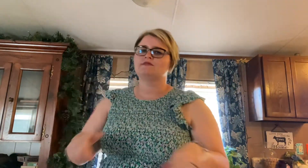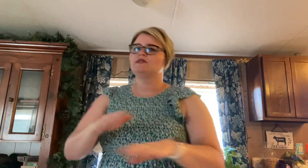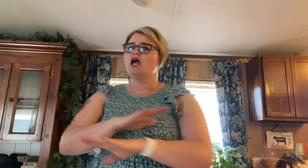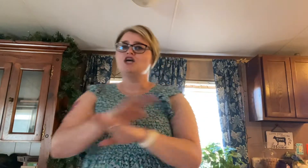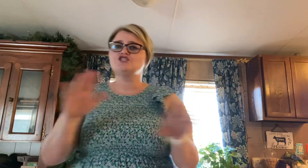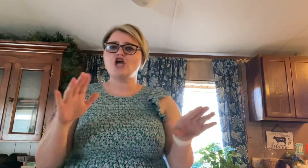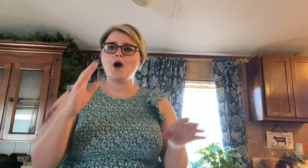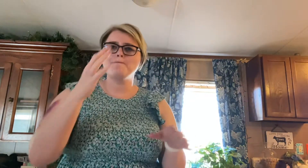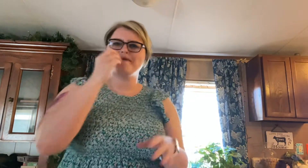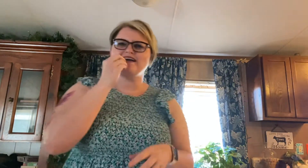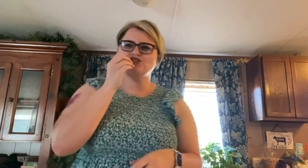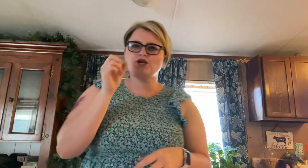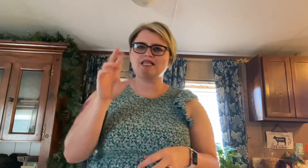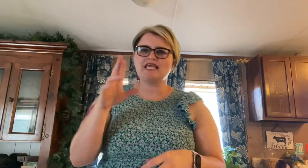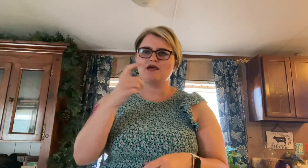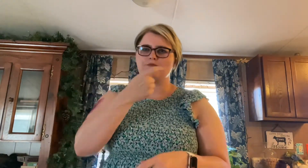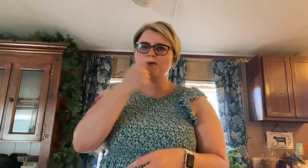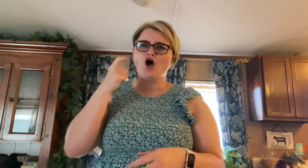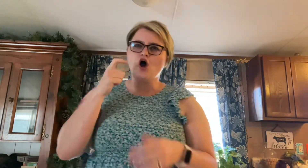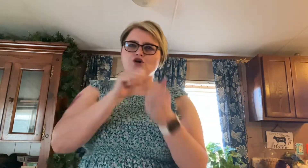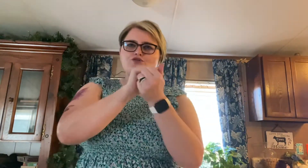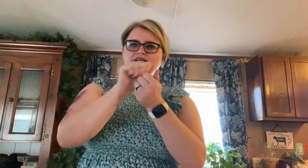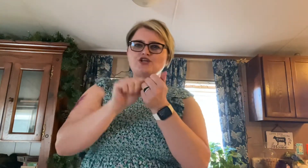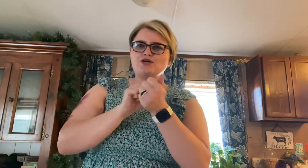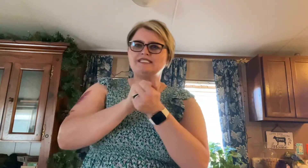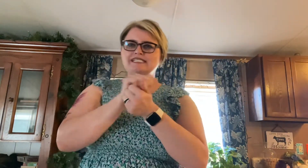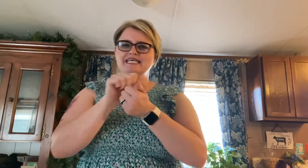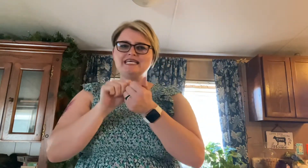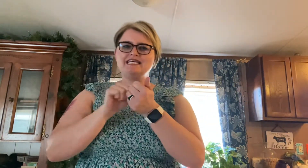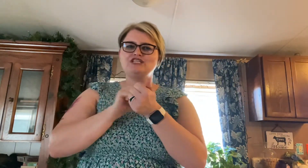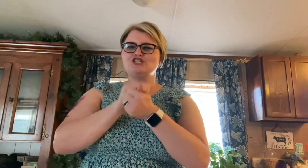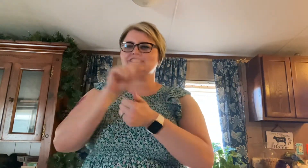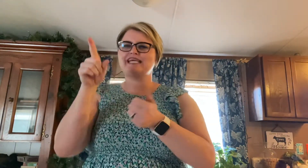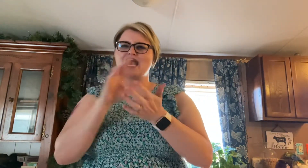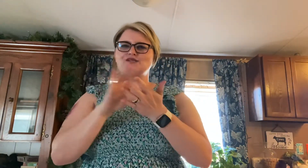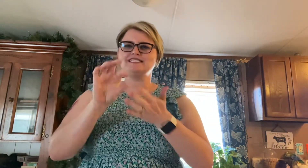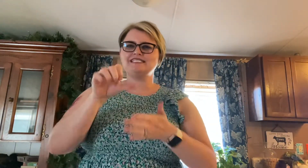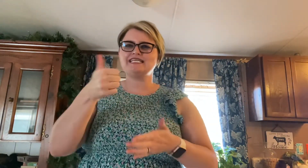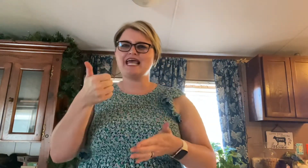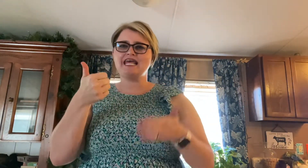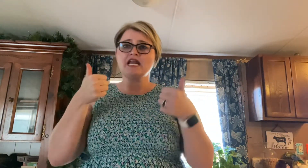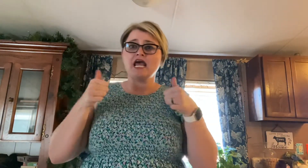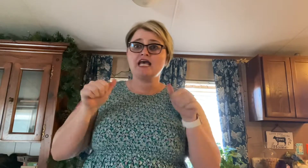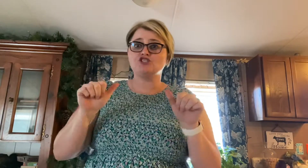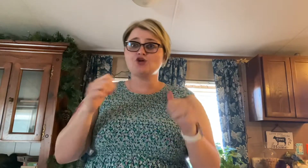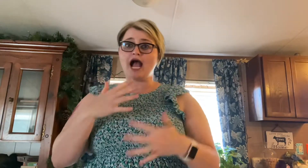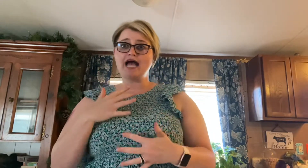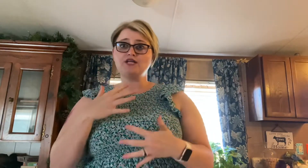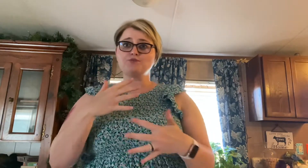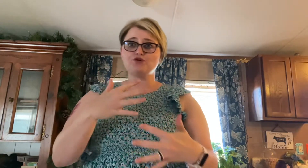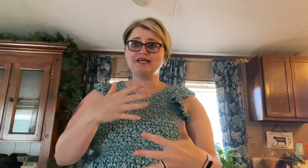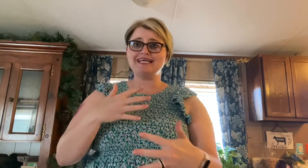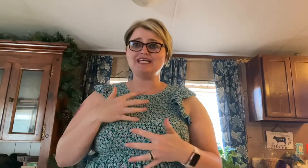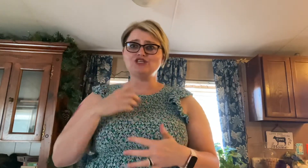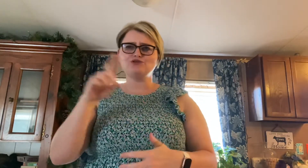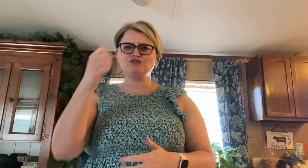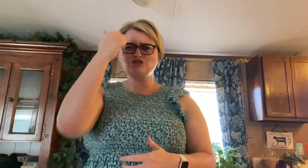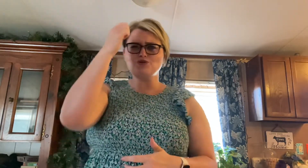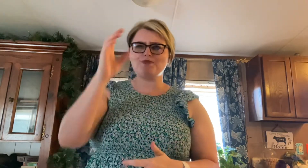Go buy your lip or grit your teeth Just count to ten and try to breathe, you stupid